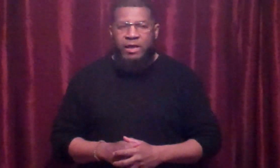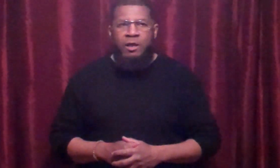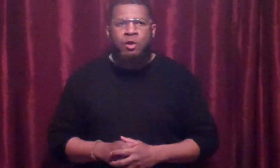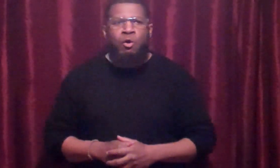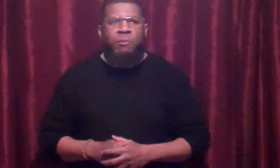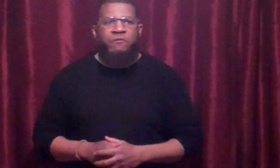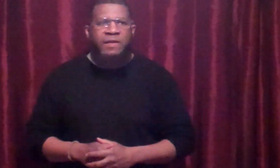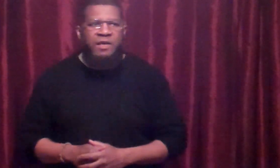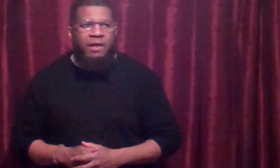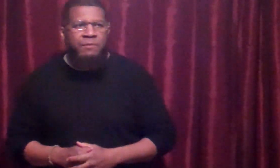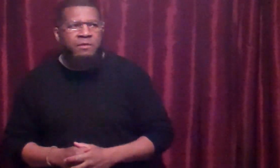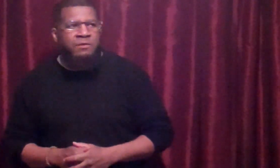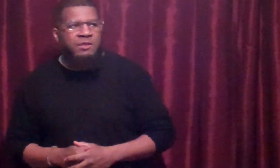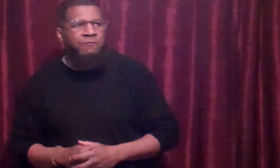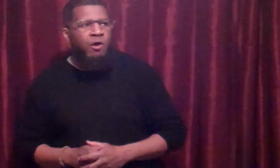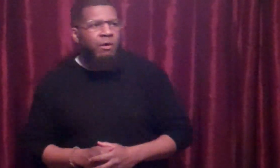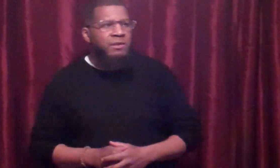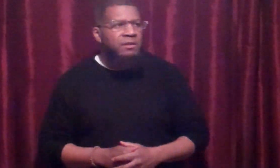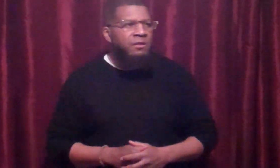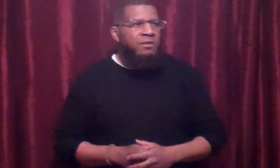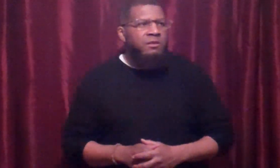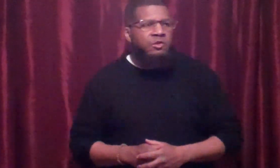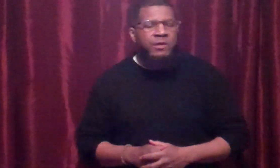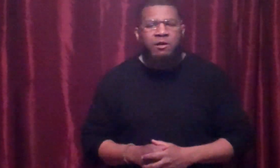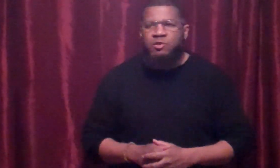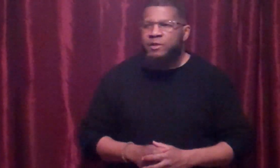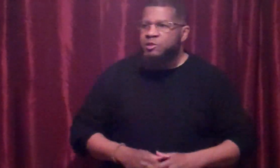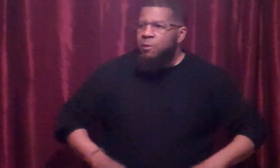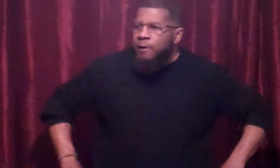Okay? Uma Fight Camp. Safe Karma. Train hard, train smart.